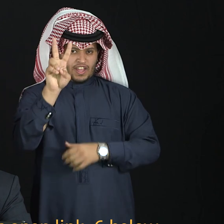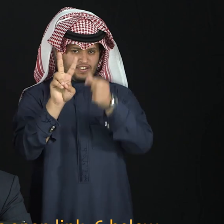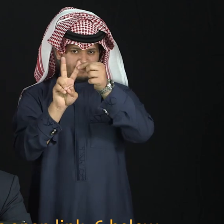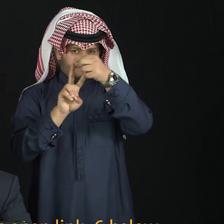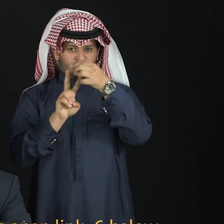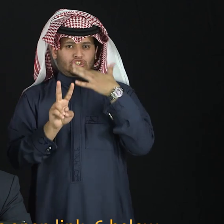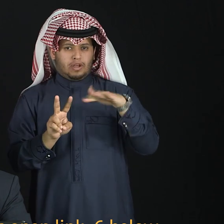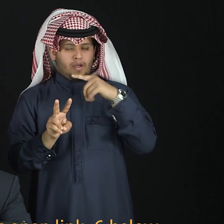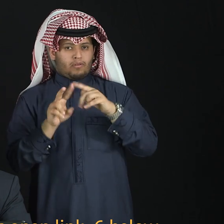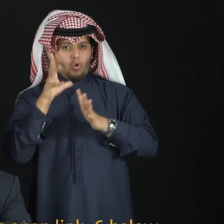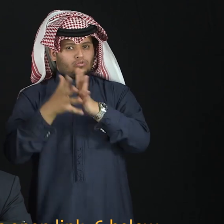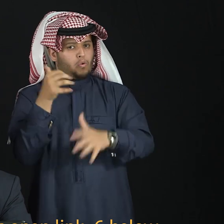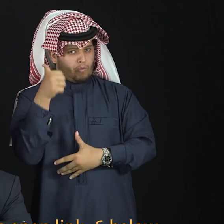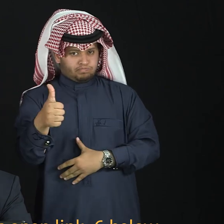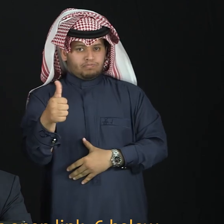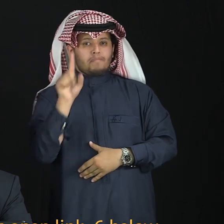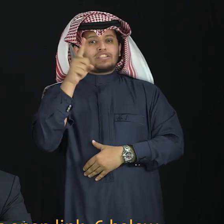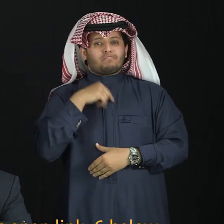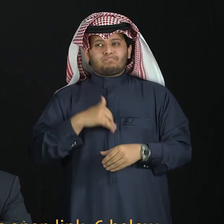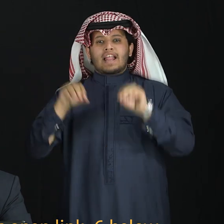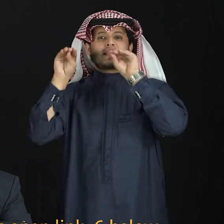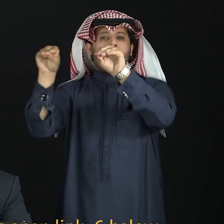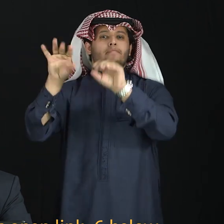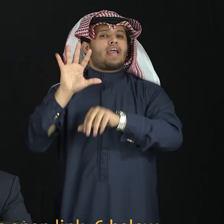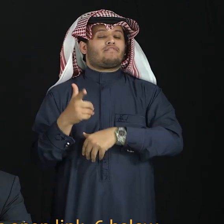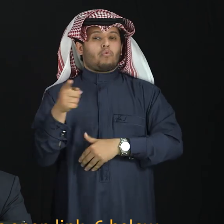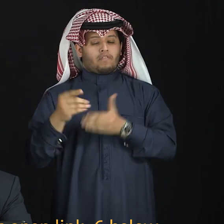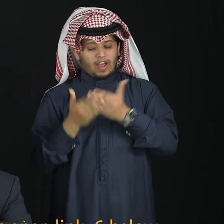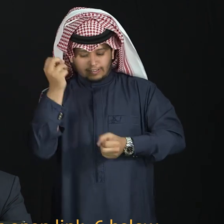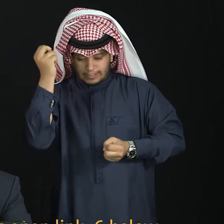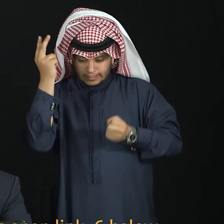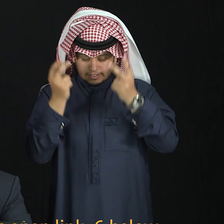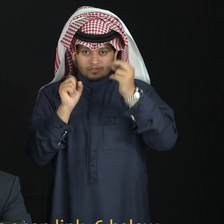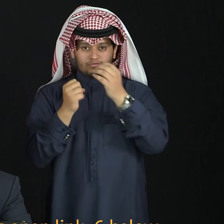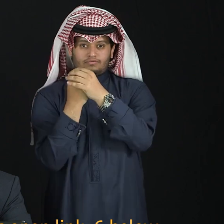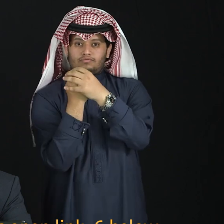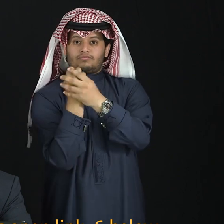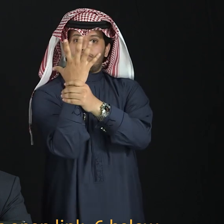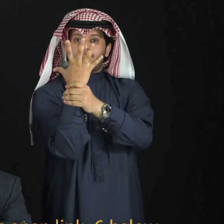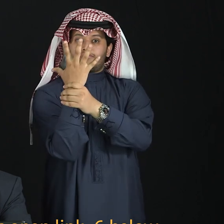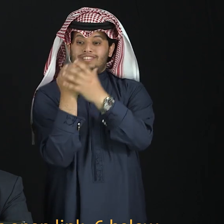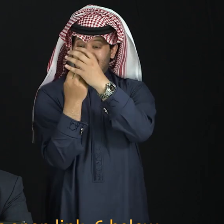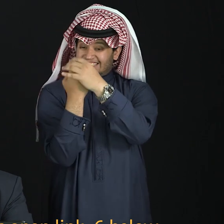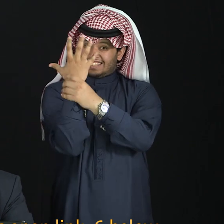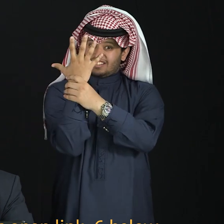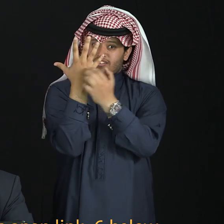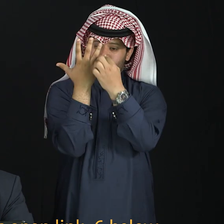The latest technology in this field was, I think, an invention